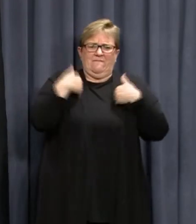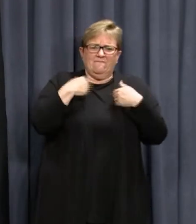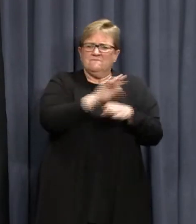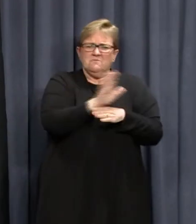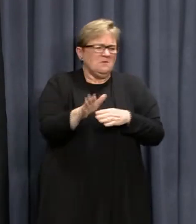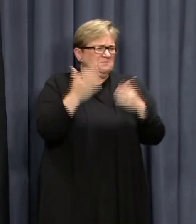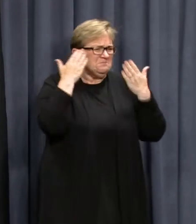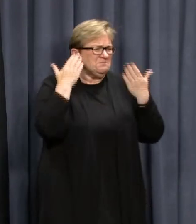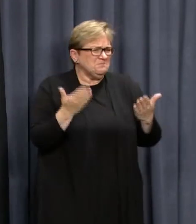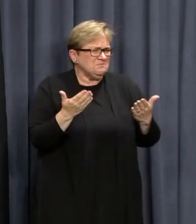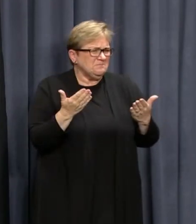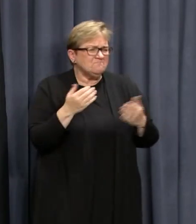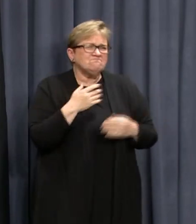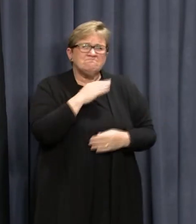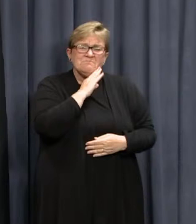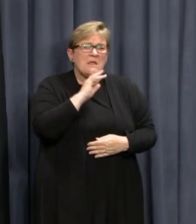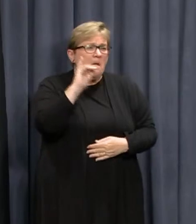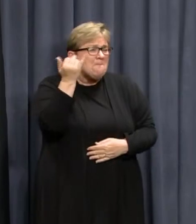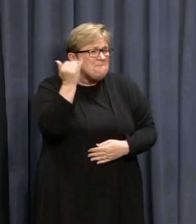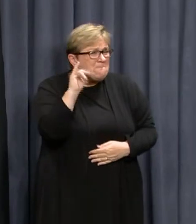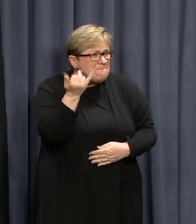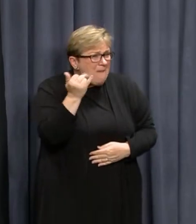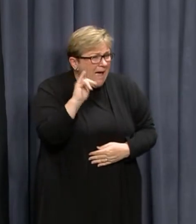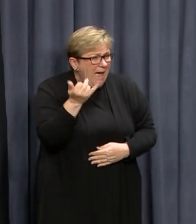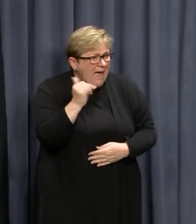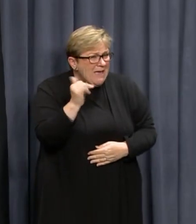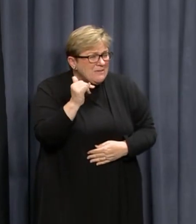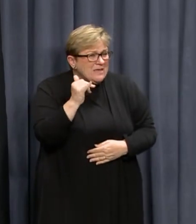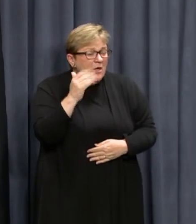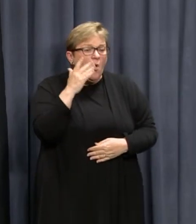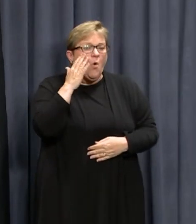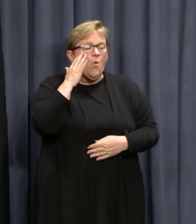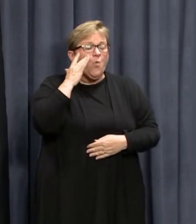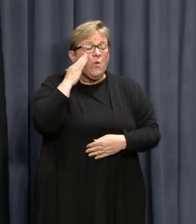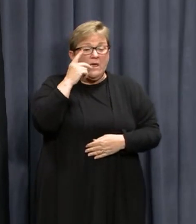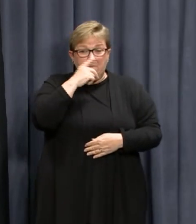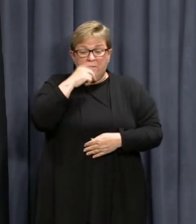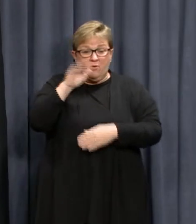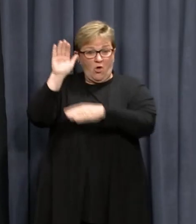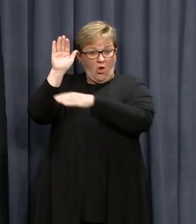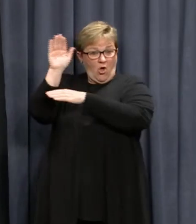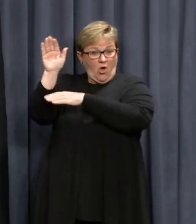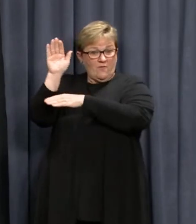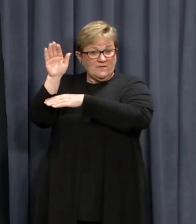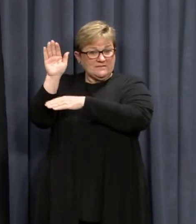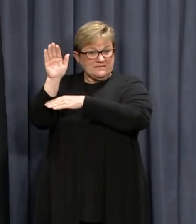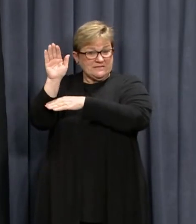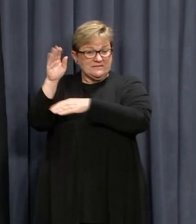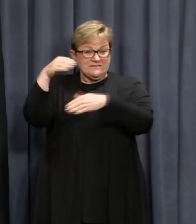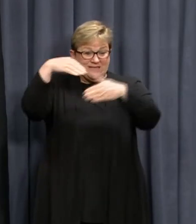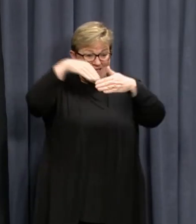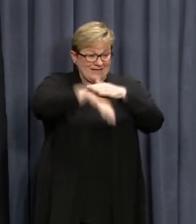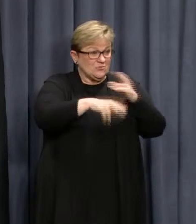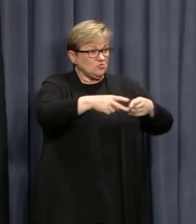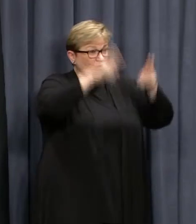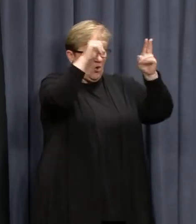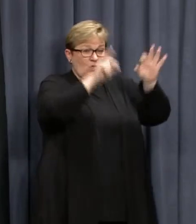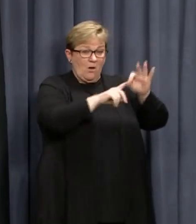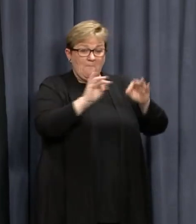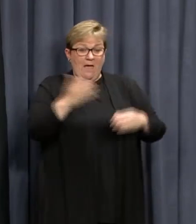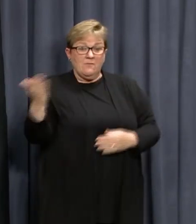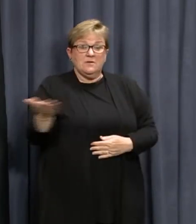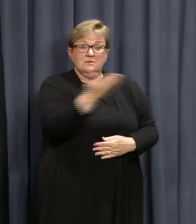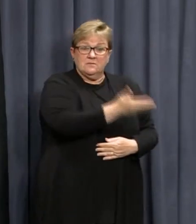It's possible transmission could have occurred while the international arrivals were admitted into hotel quarantine and